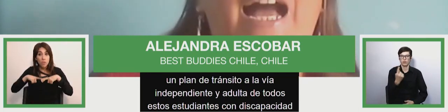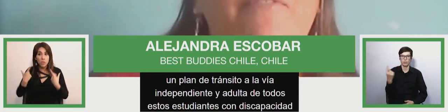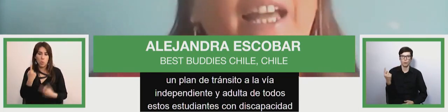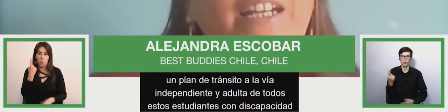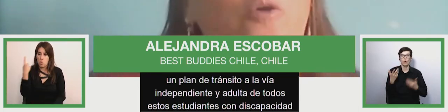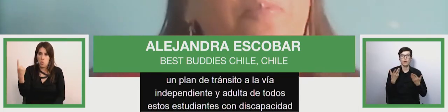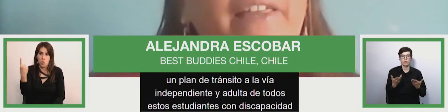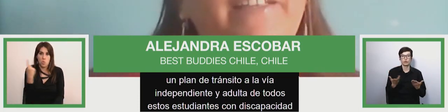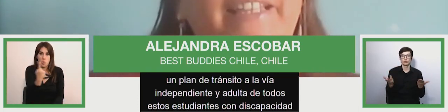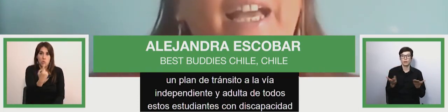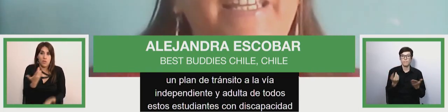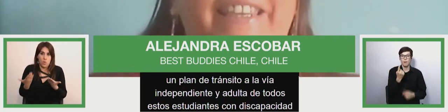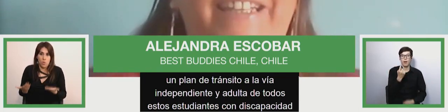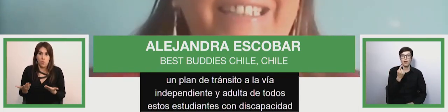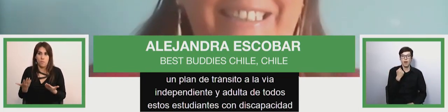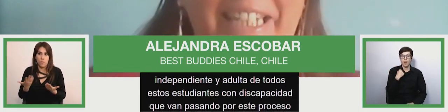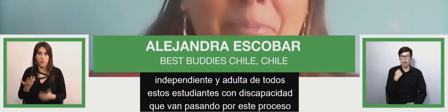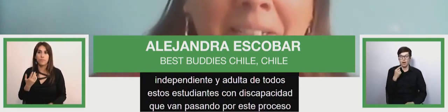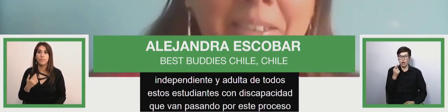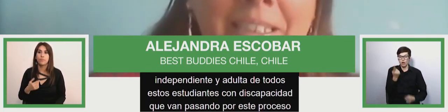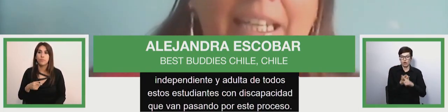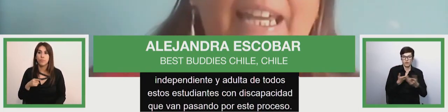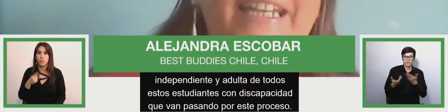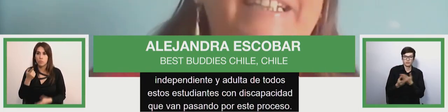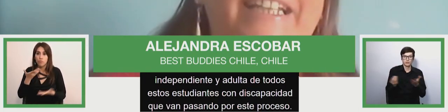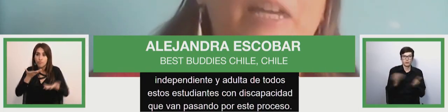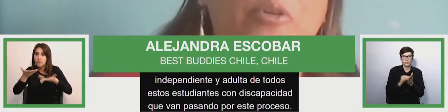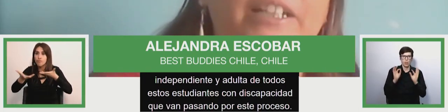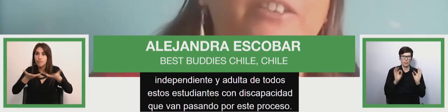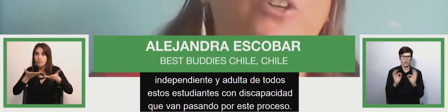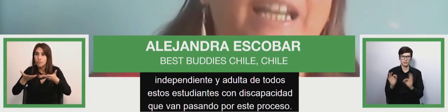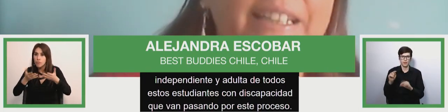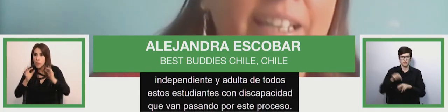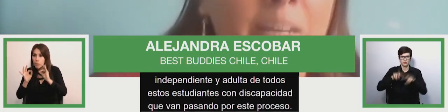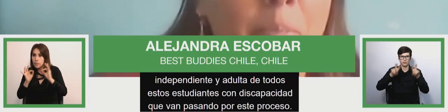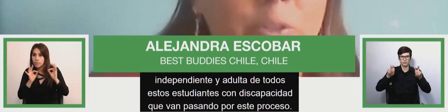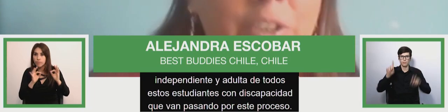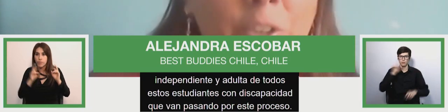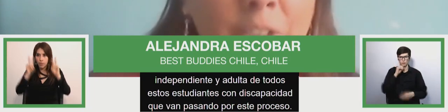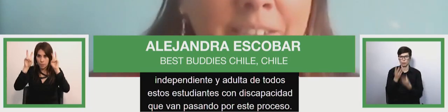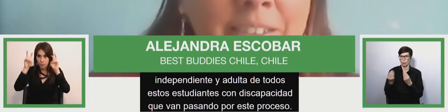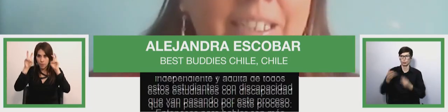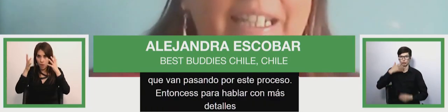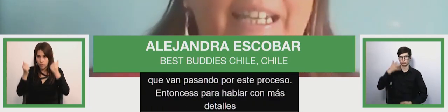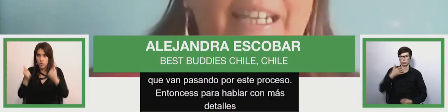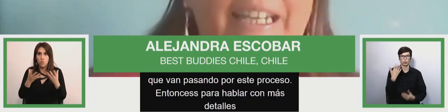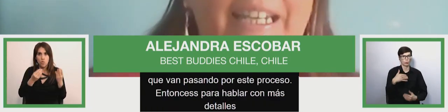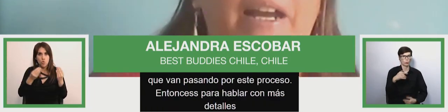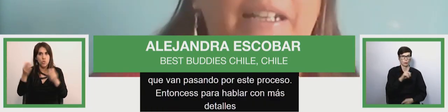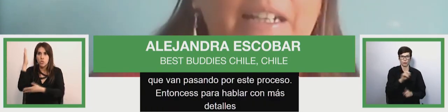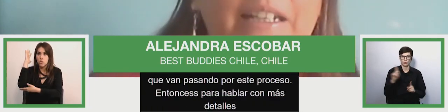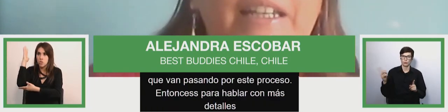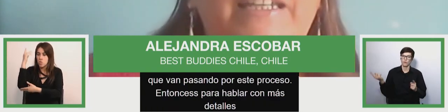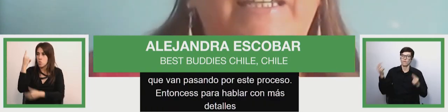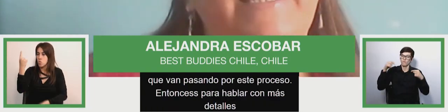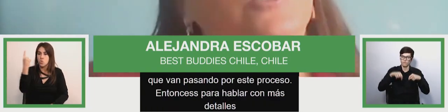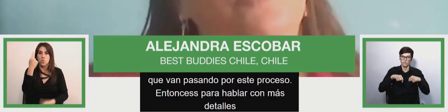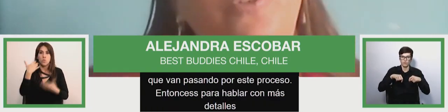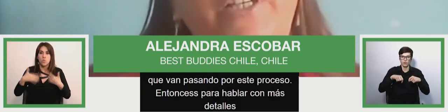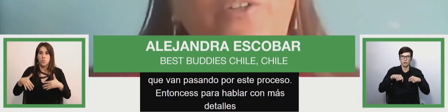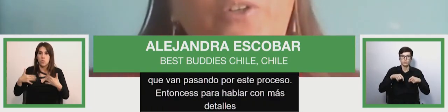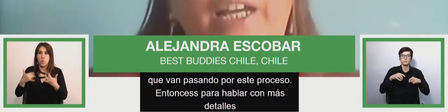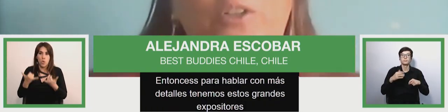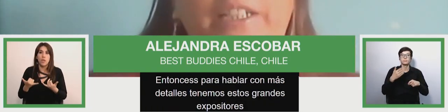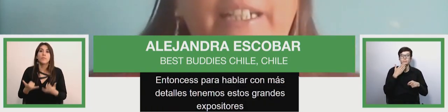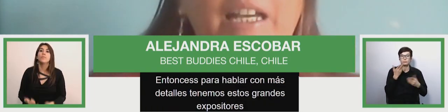in order to talk with further detail about these issues we have these expositors we in this panel who